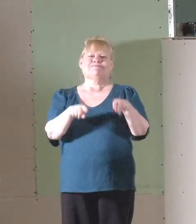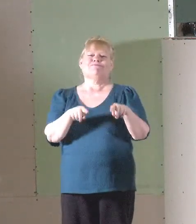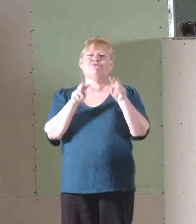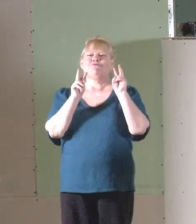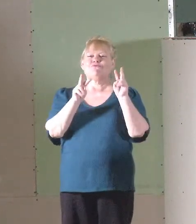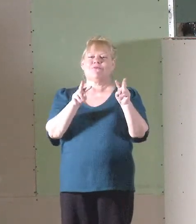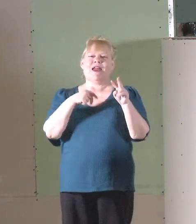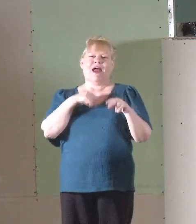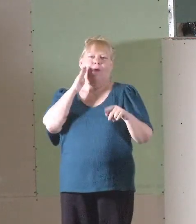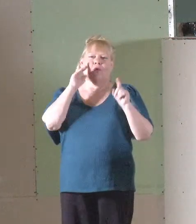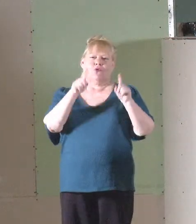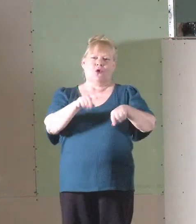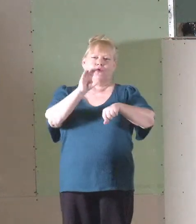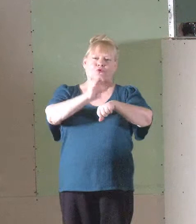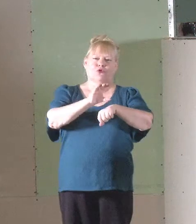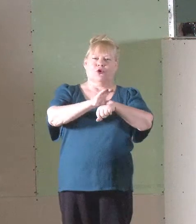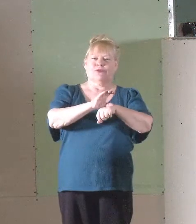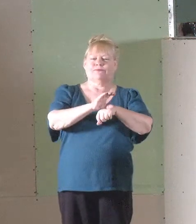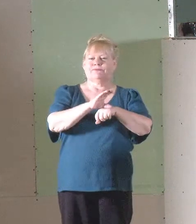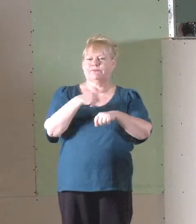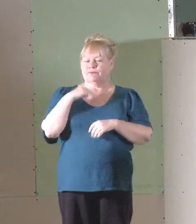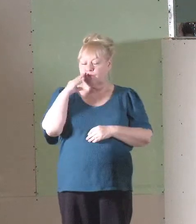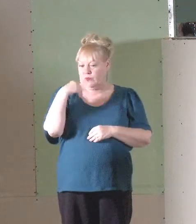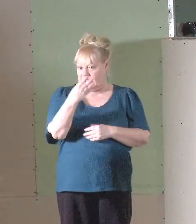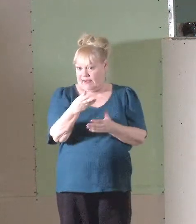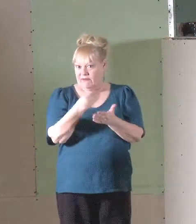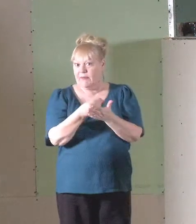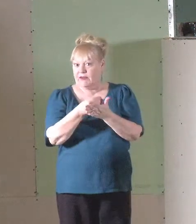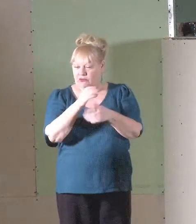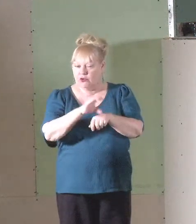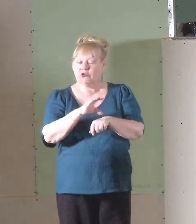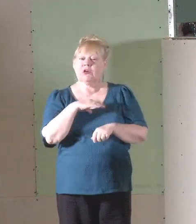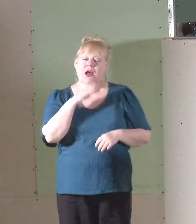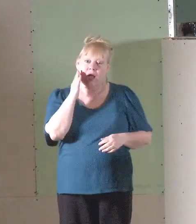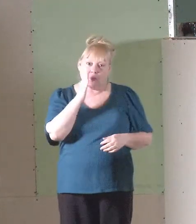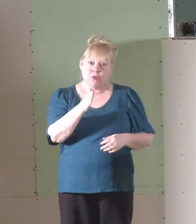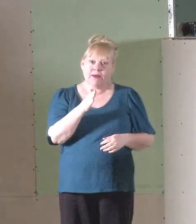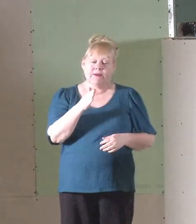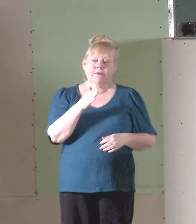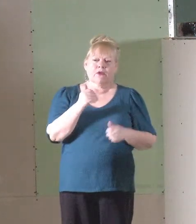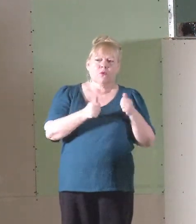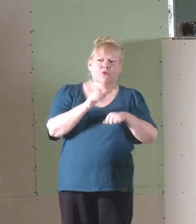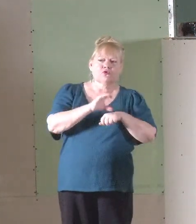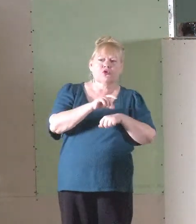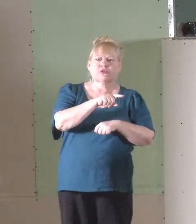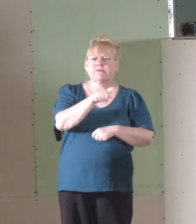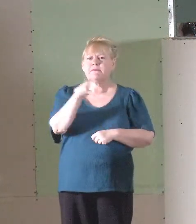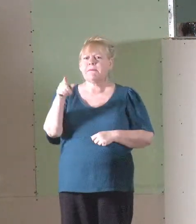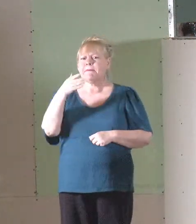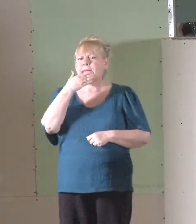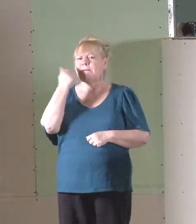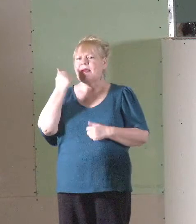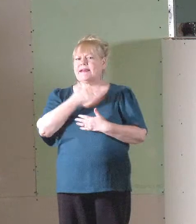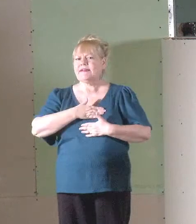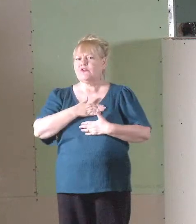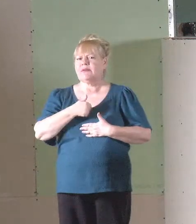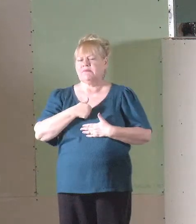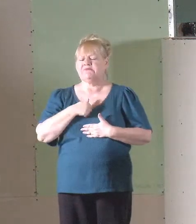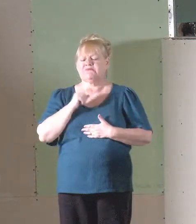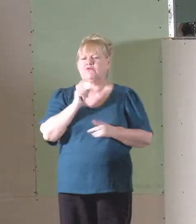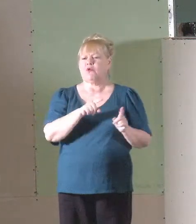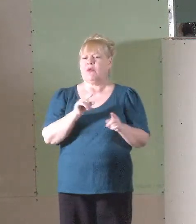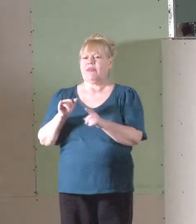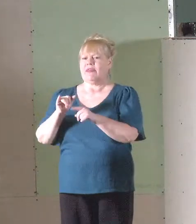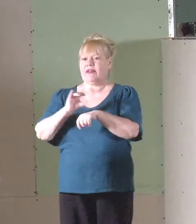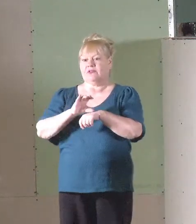I'll go to the church and I will give to the church that best entertains me. A